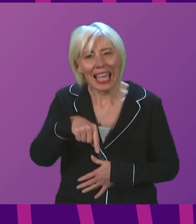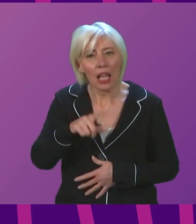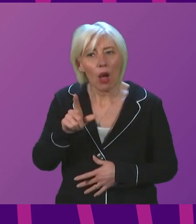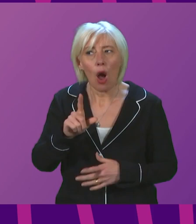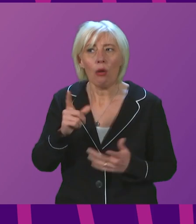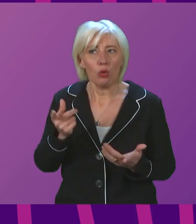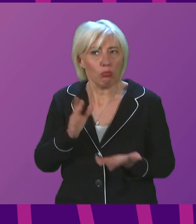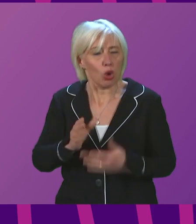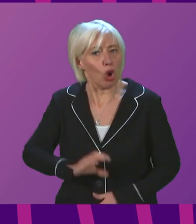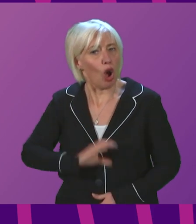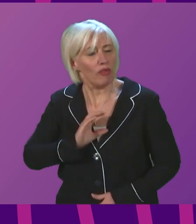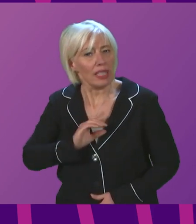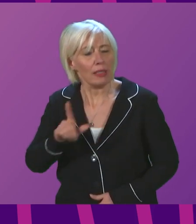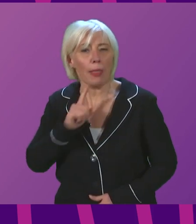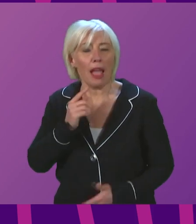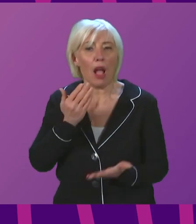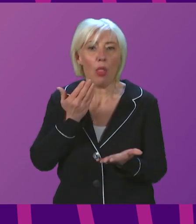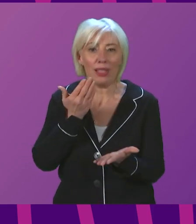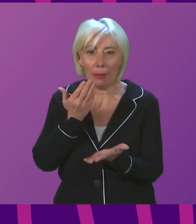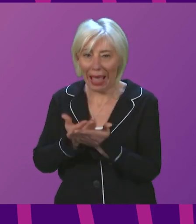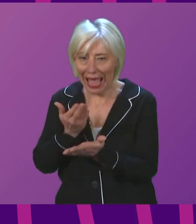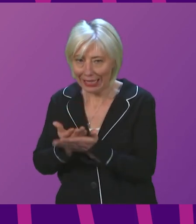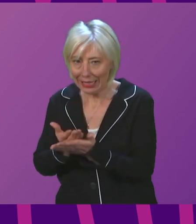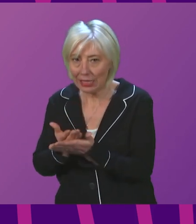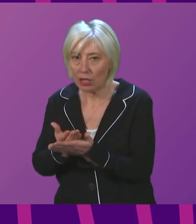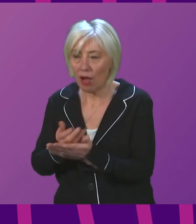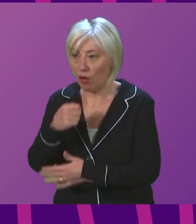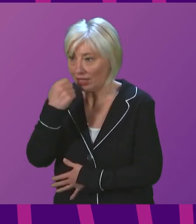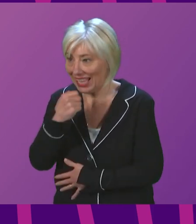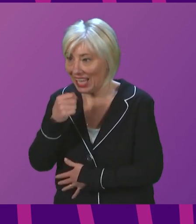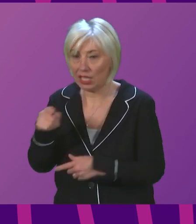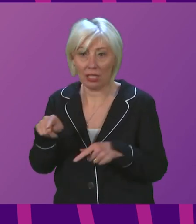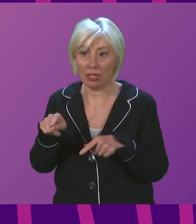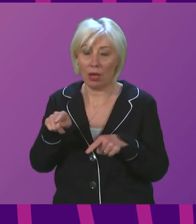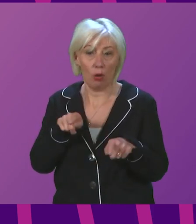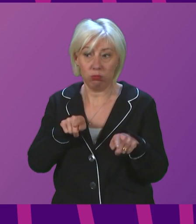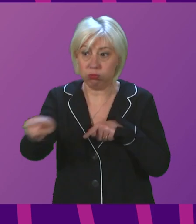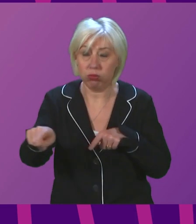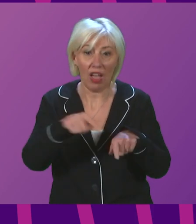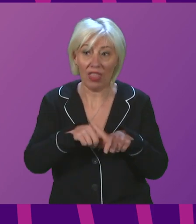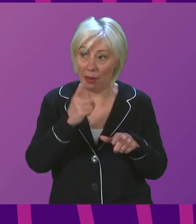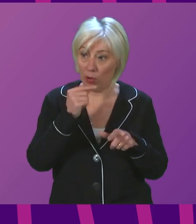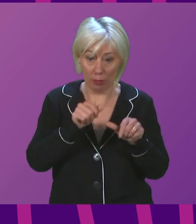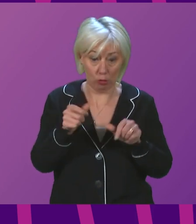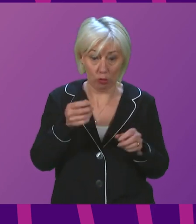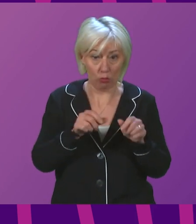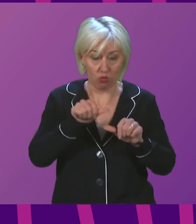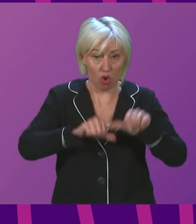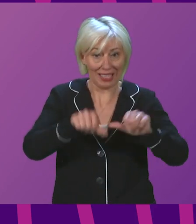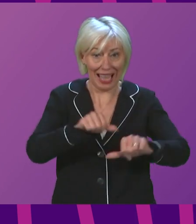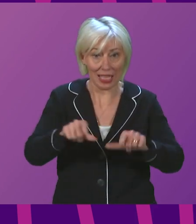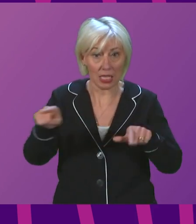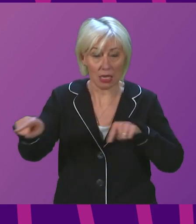that demand will not outstrip lab capacity? Because if it does, we run the risk of having key workers, particularly health workers,